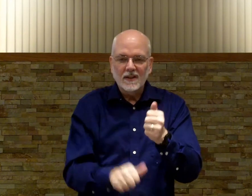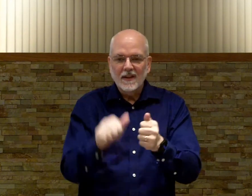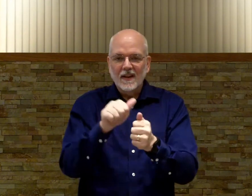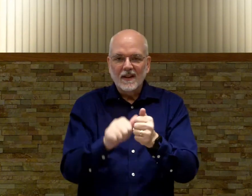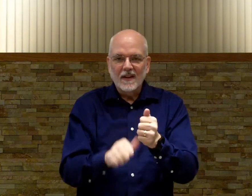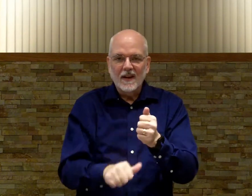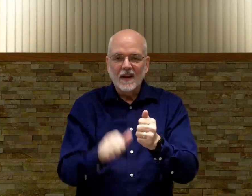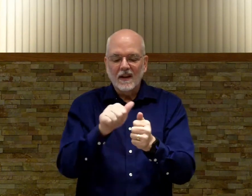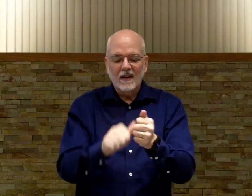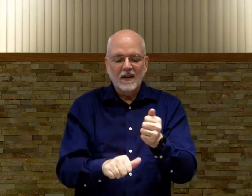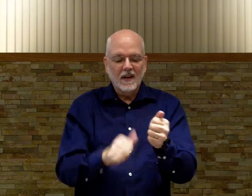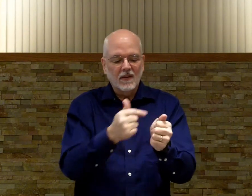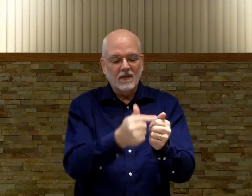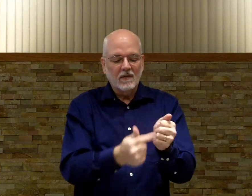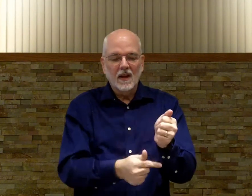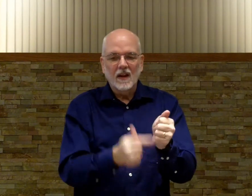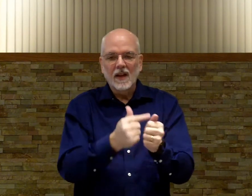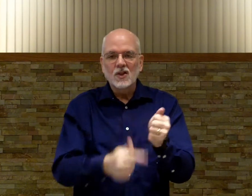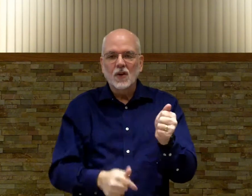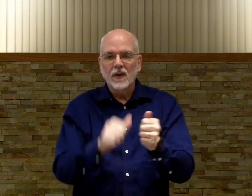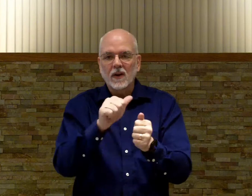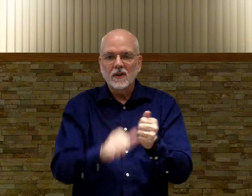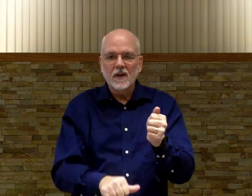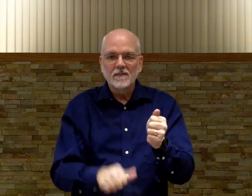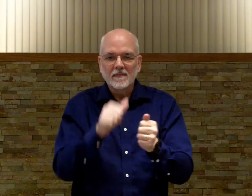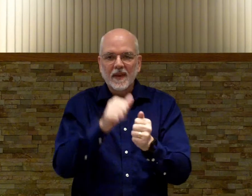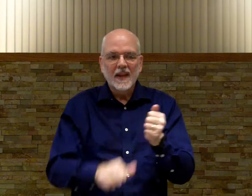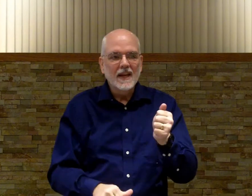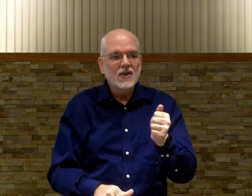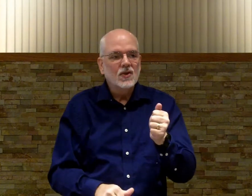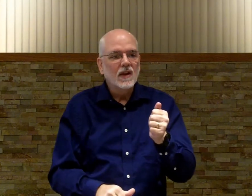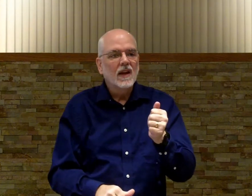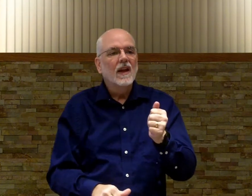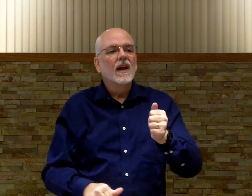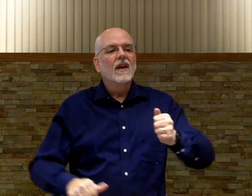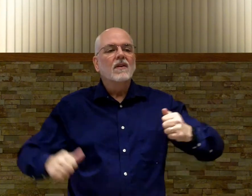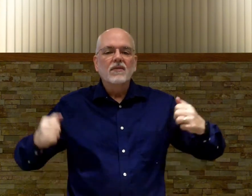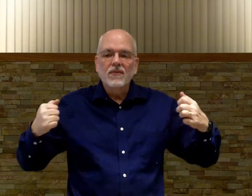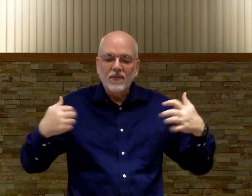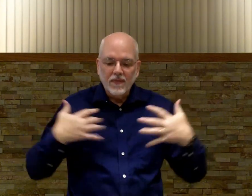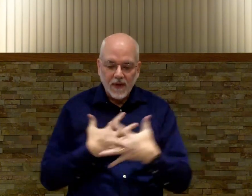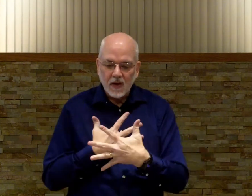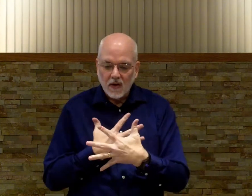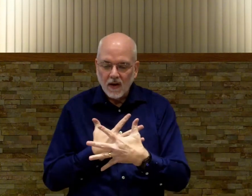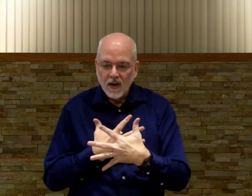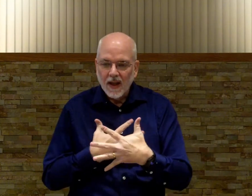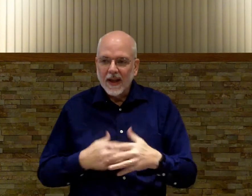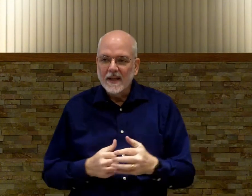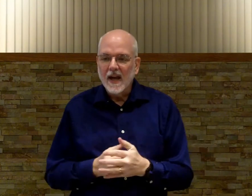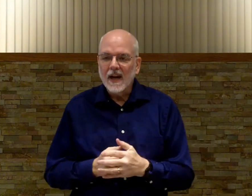the uh the ends of your fingers there each fear it's kind